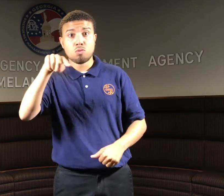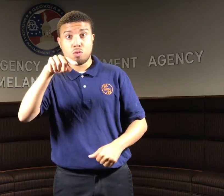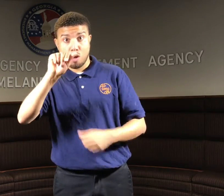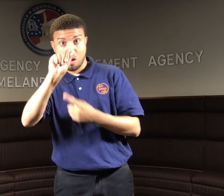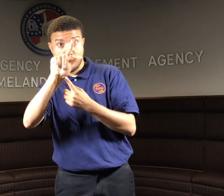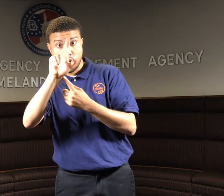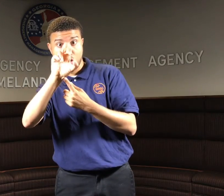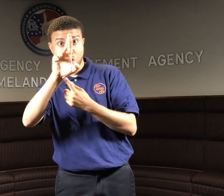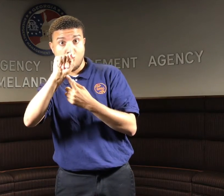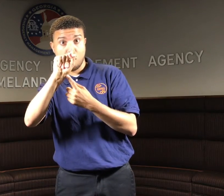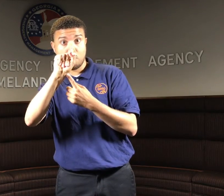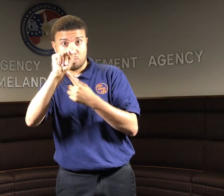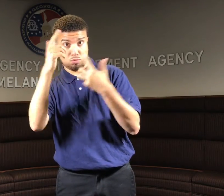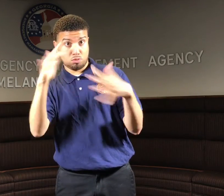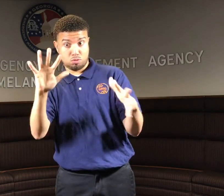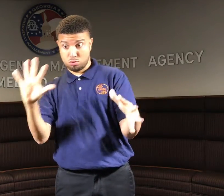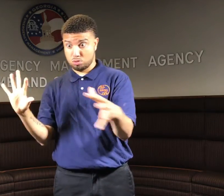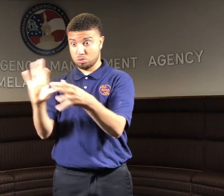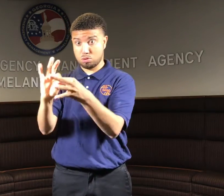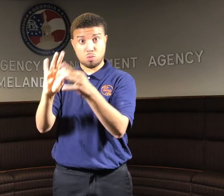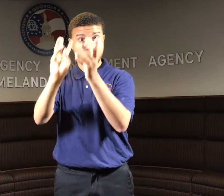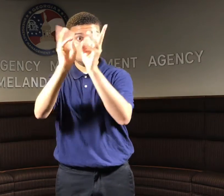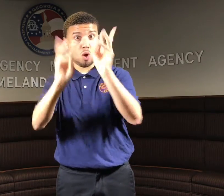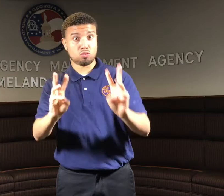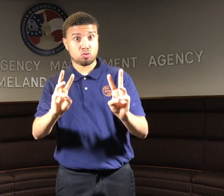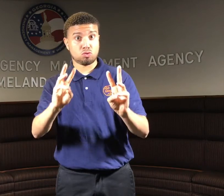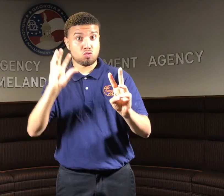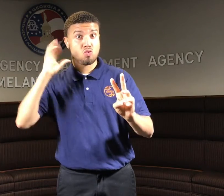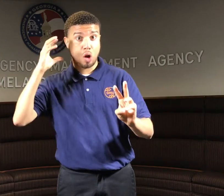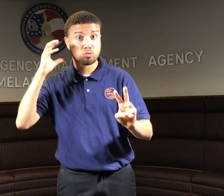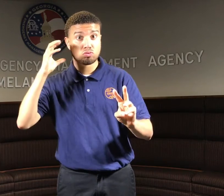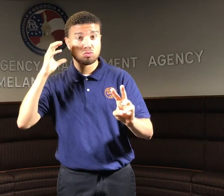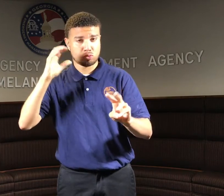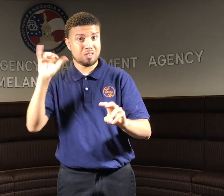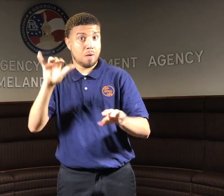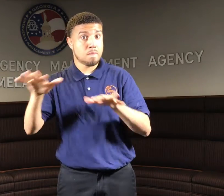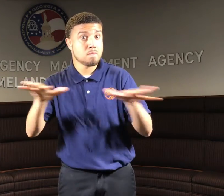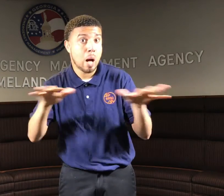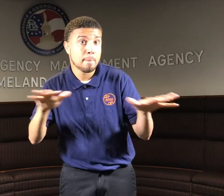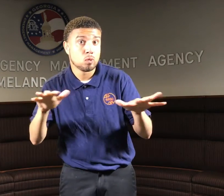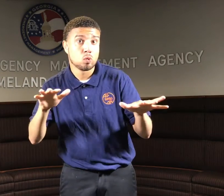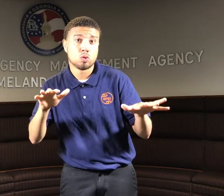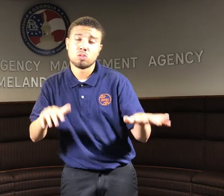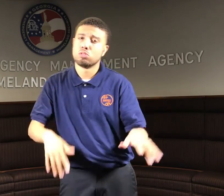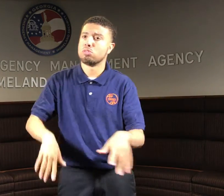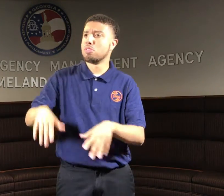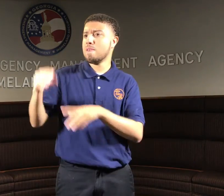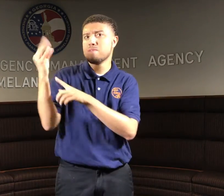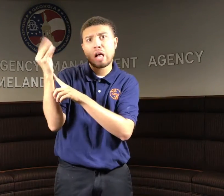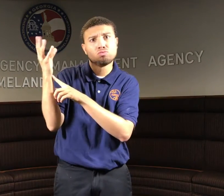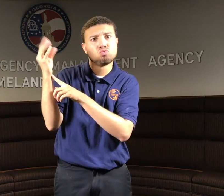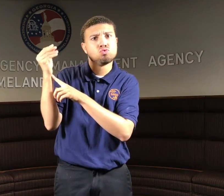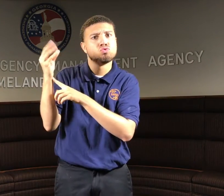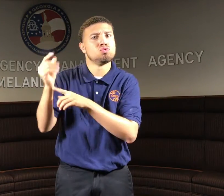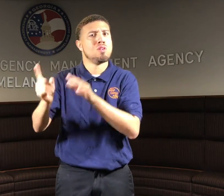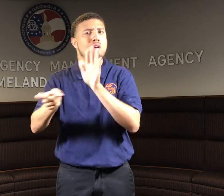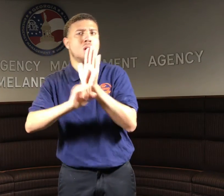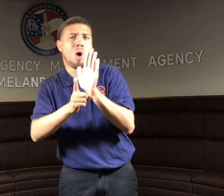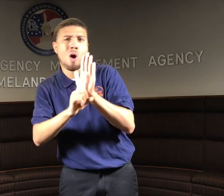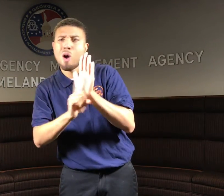hearing. Some receivers are equipped with special output connectors that activate alerting devices such as vibrators, bed shakers,